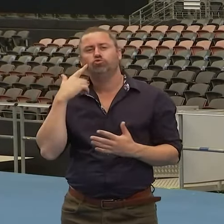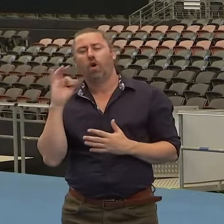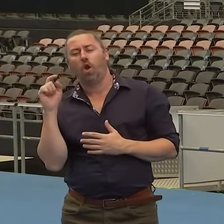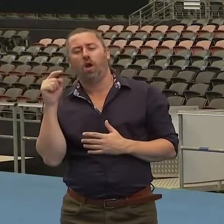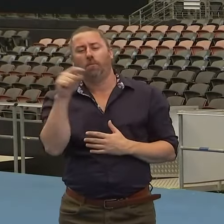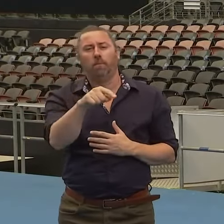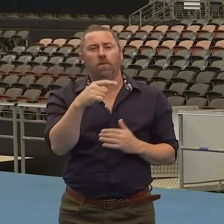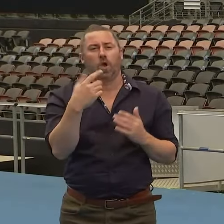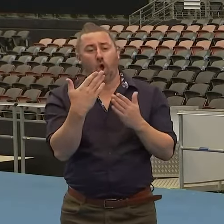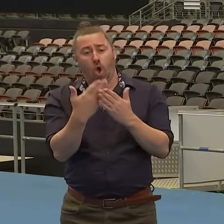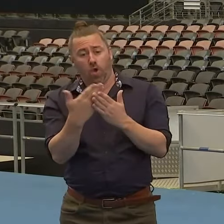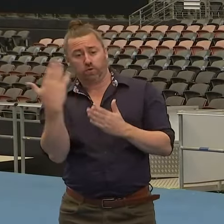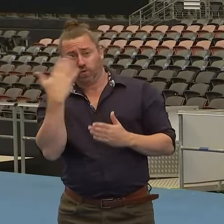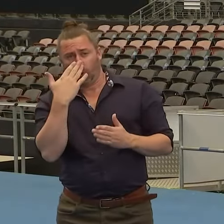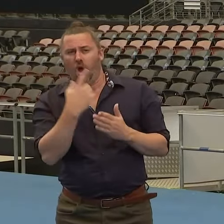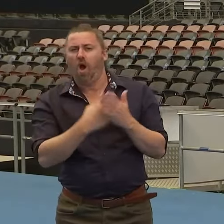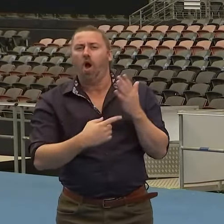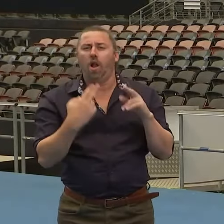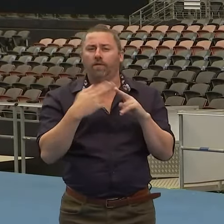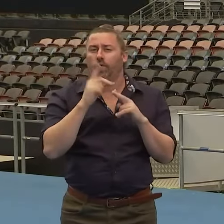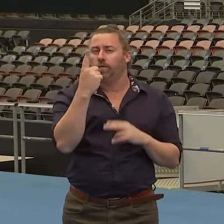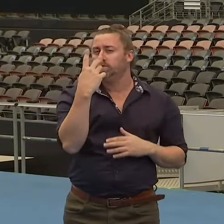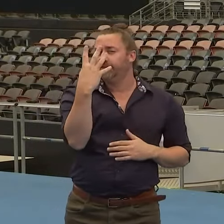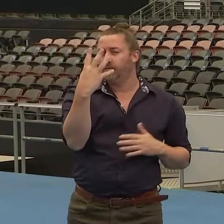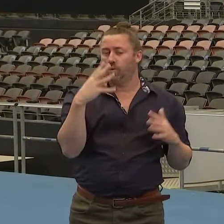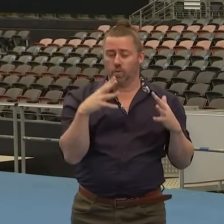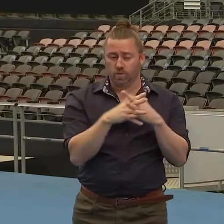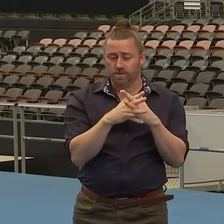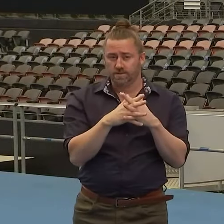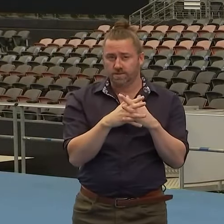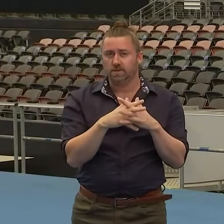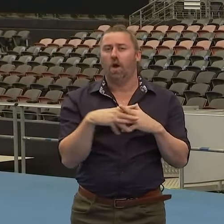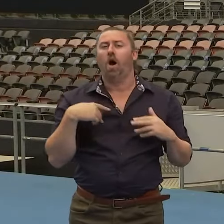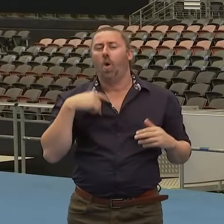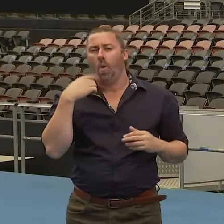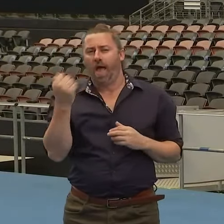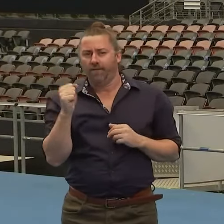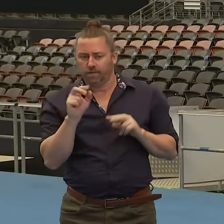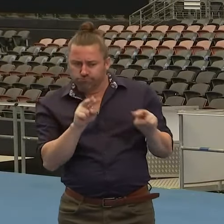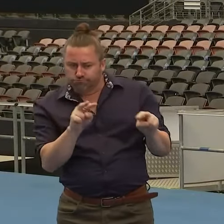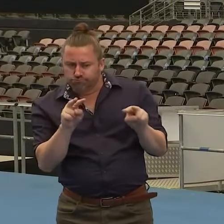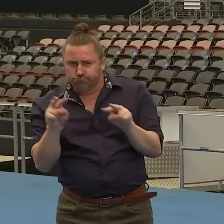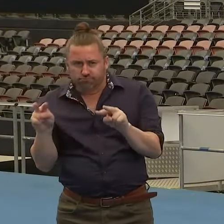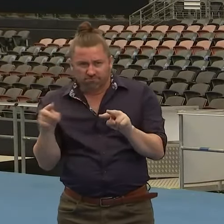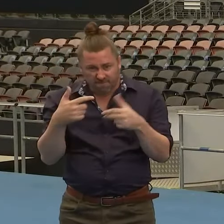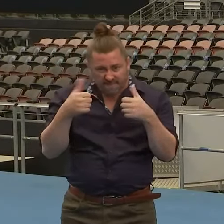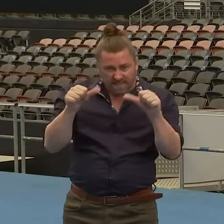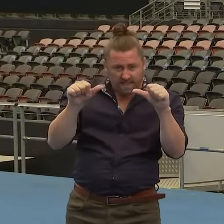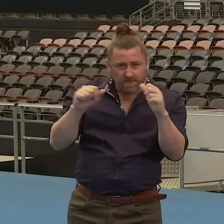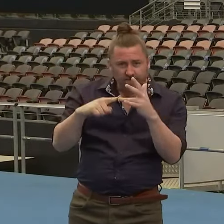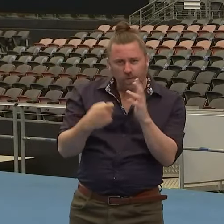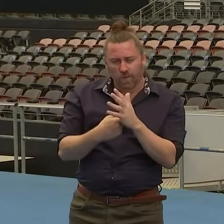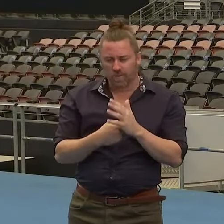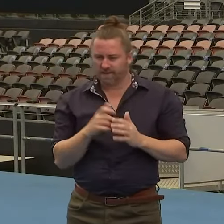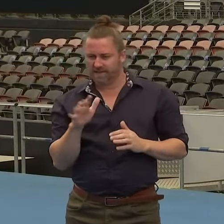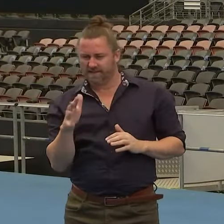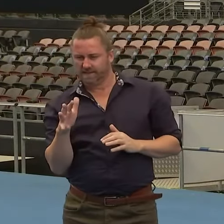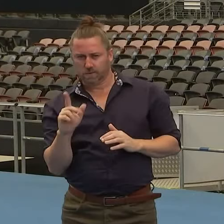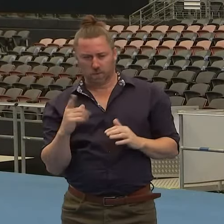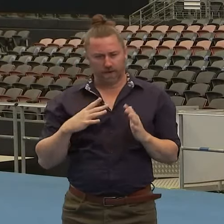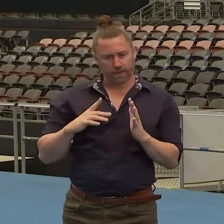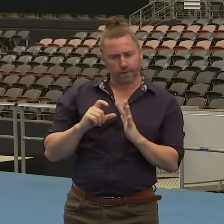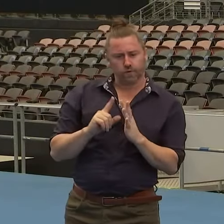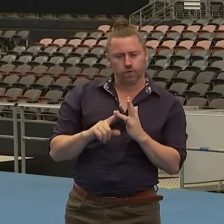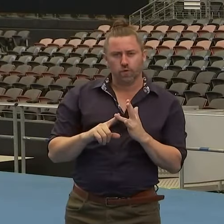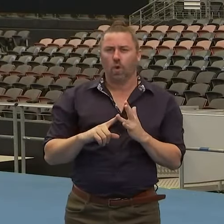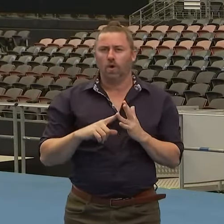first four weeks. We will monitor this of course. We will review it regularly and we will get information out to parents via their school